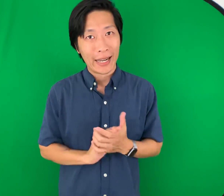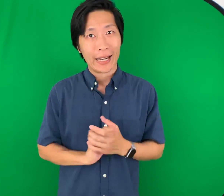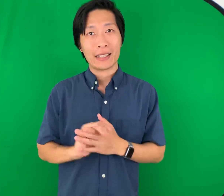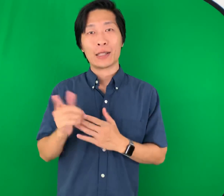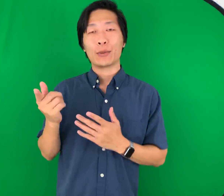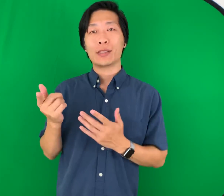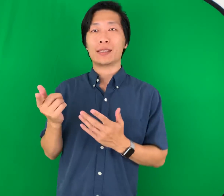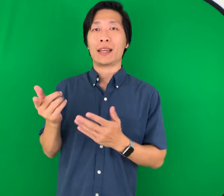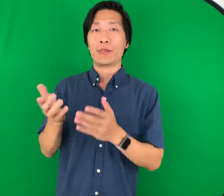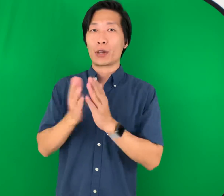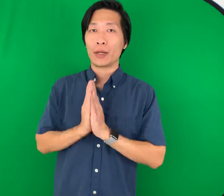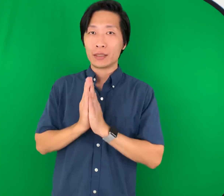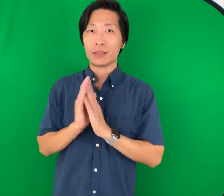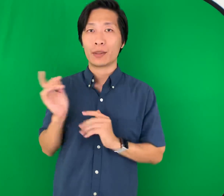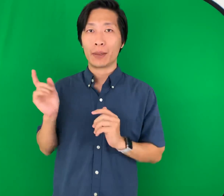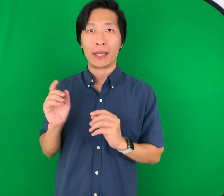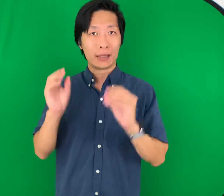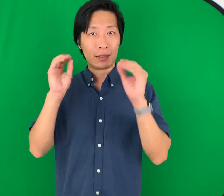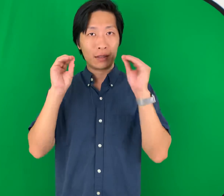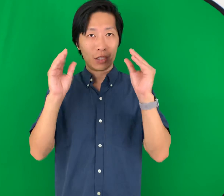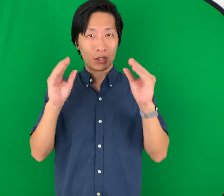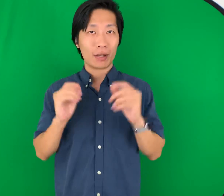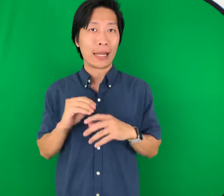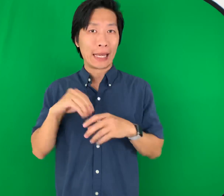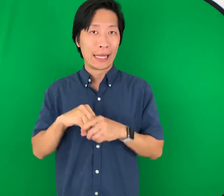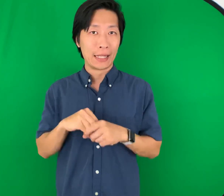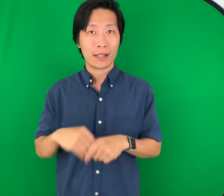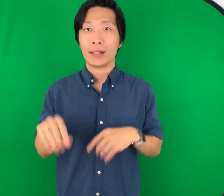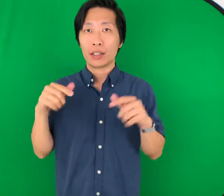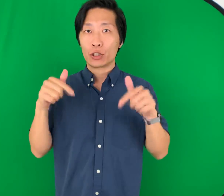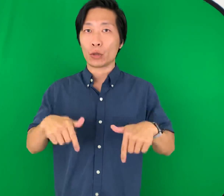it was a request from a teacher in Kyoto.